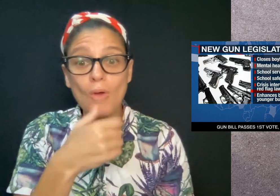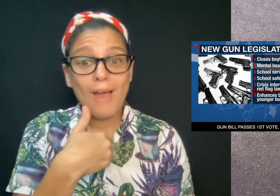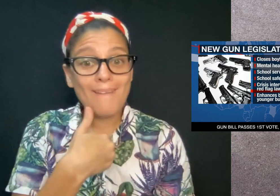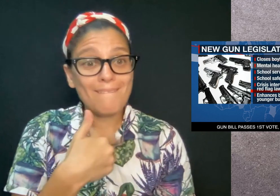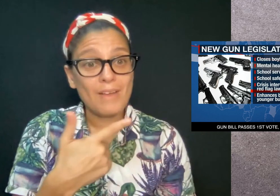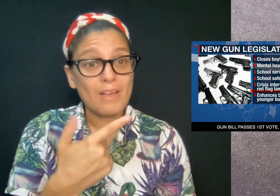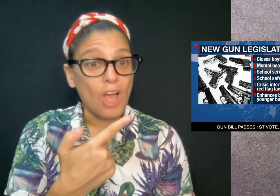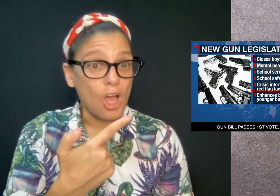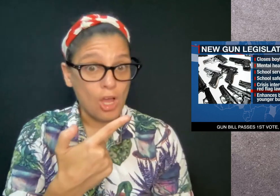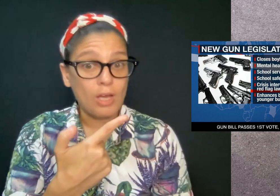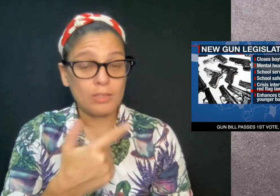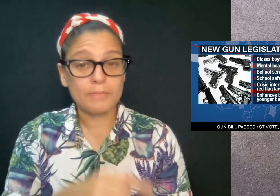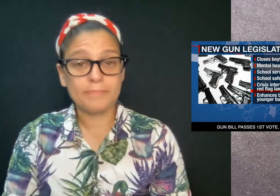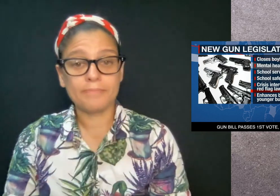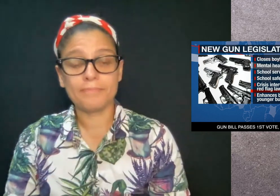from having a gun.